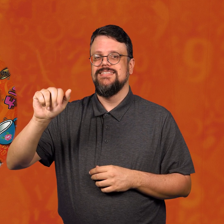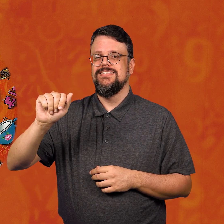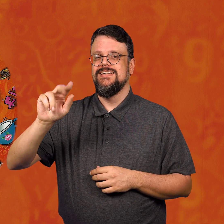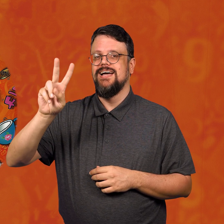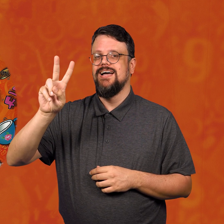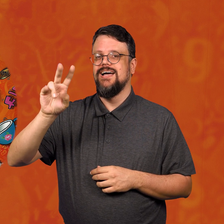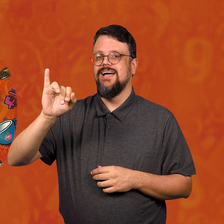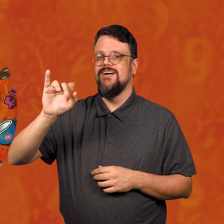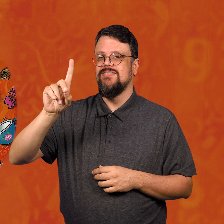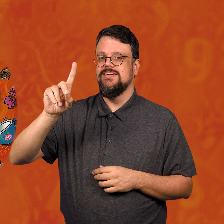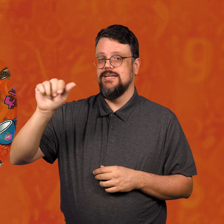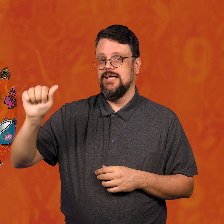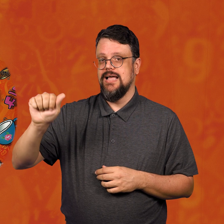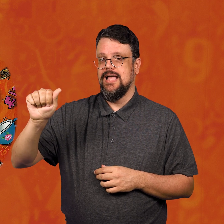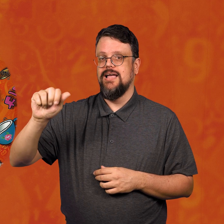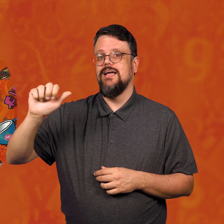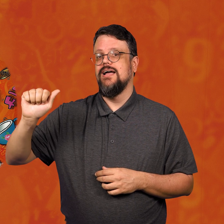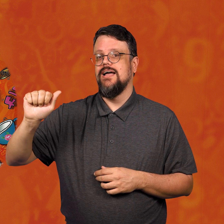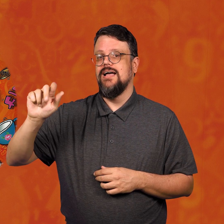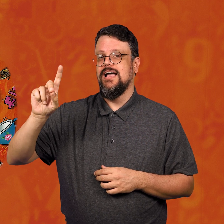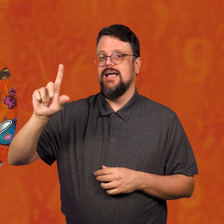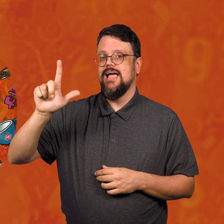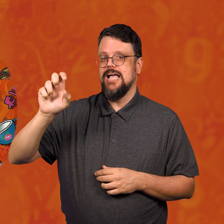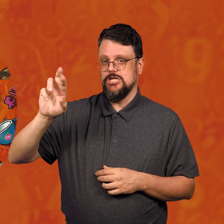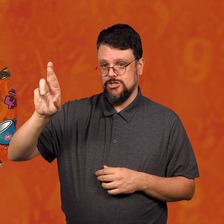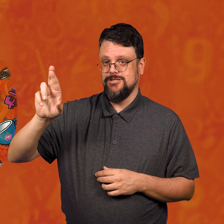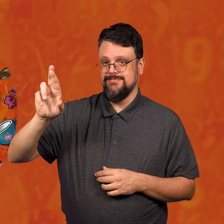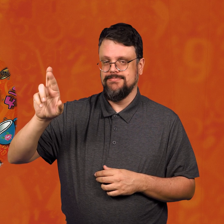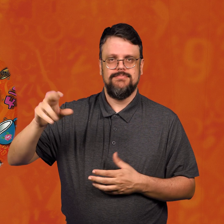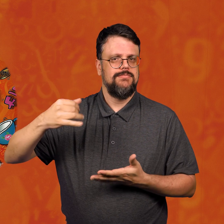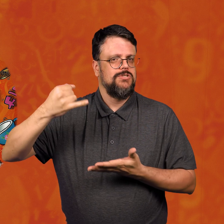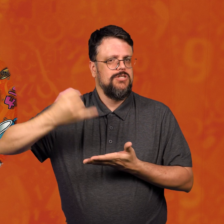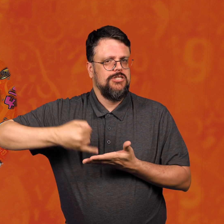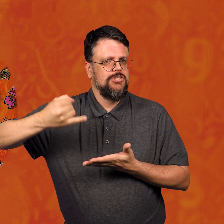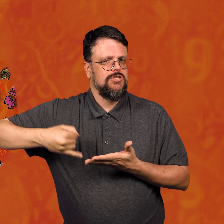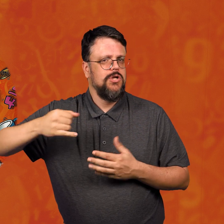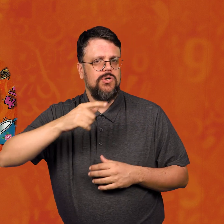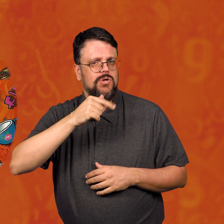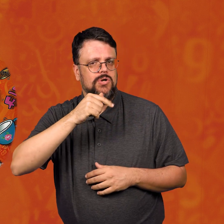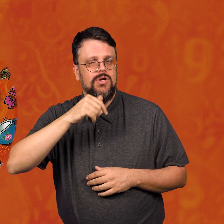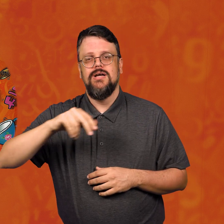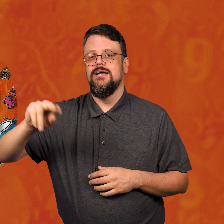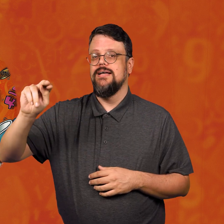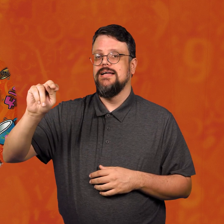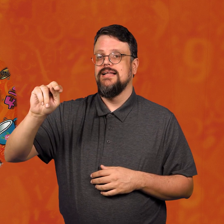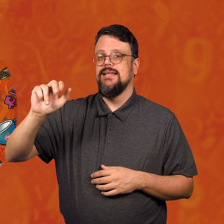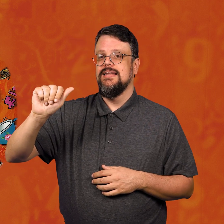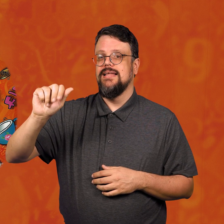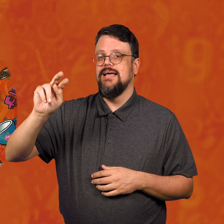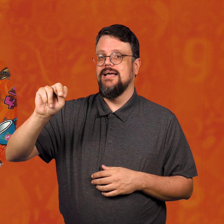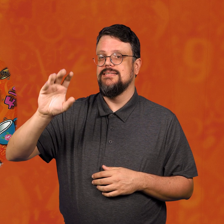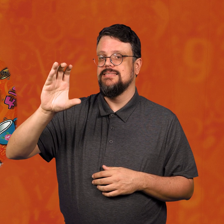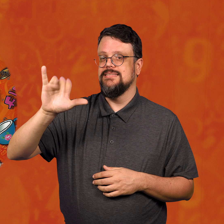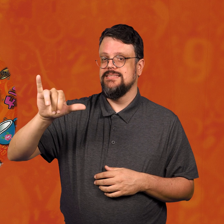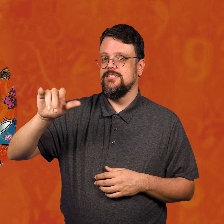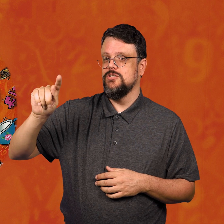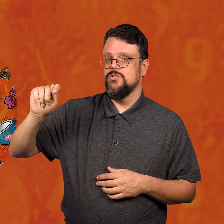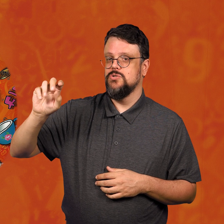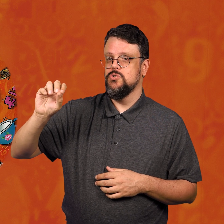A. Adler and illustrated by Nancy Tobin.